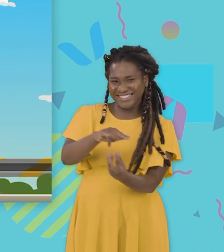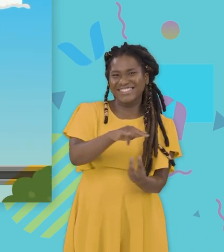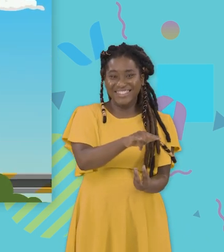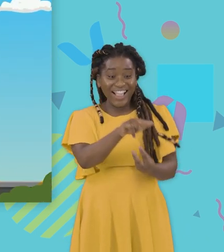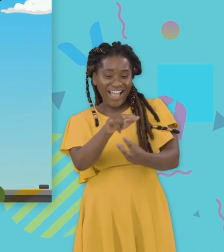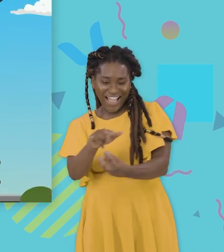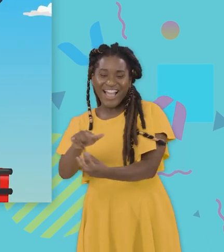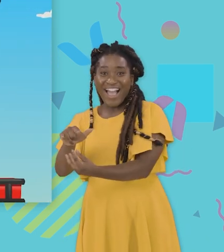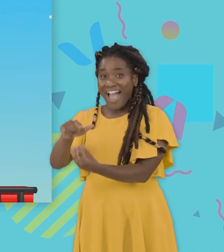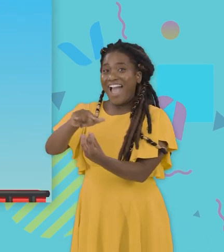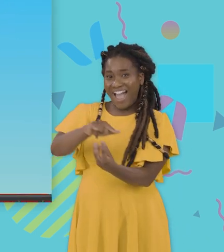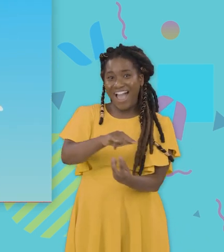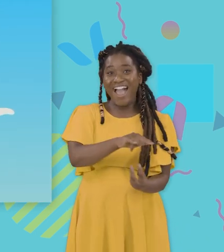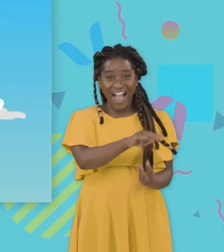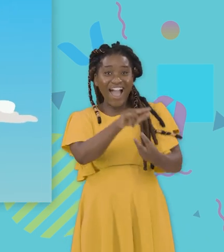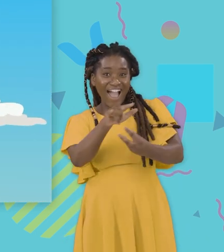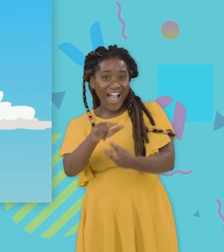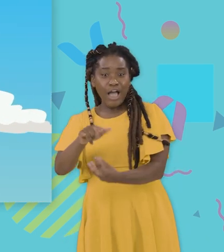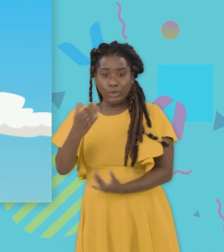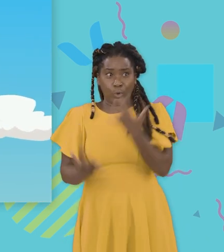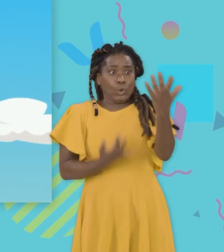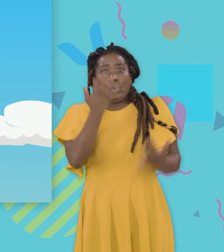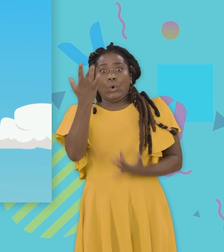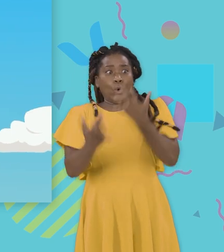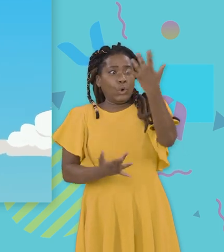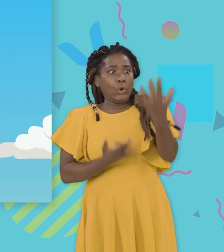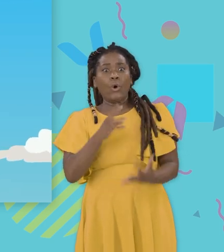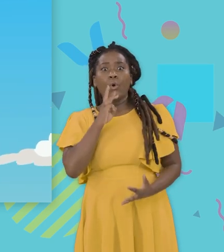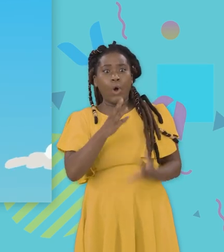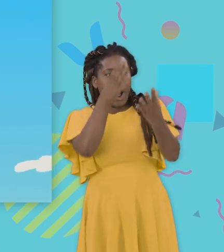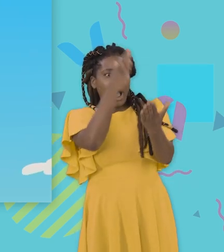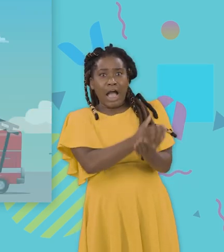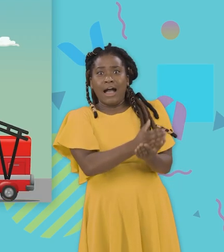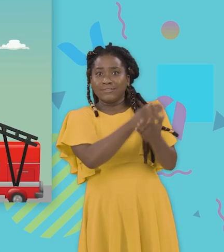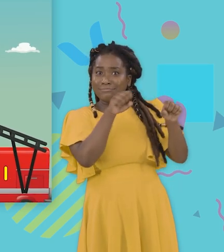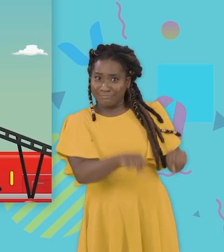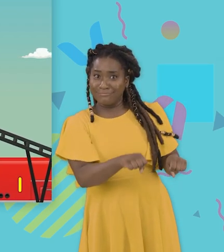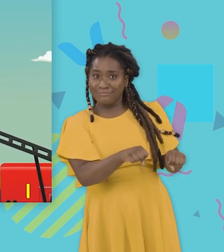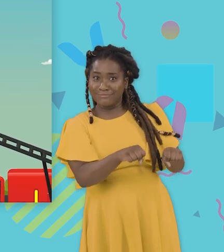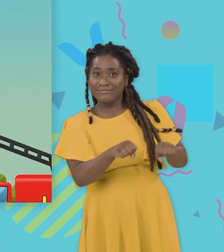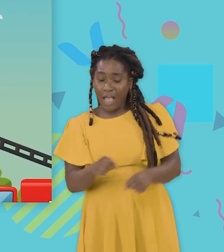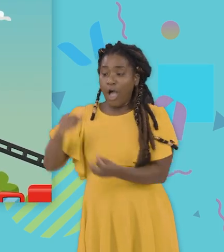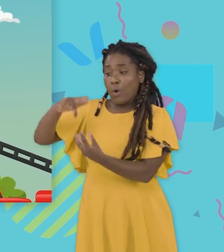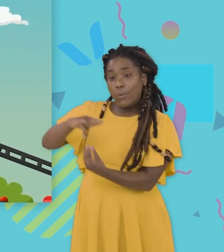helicopter It's fires from above the ground A firefighting